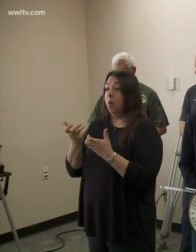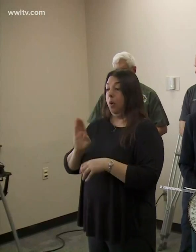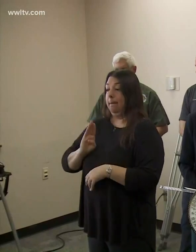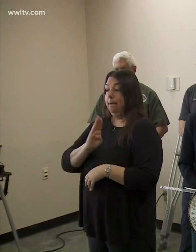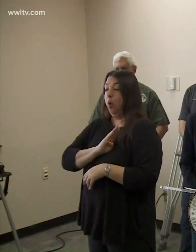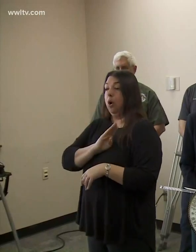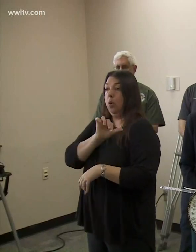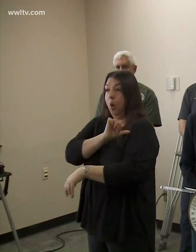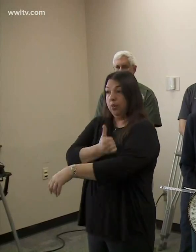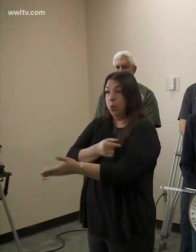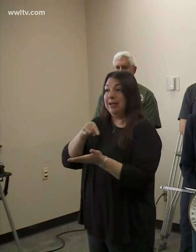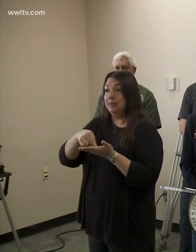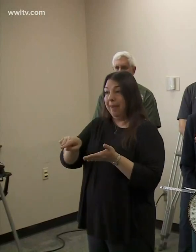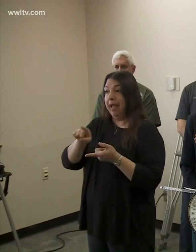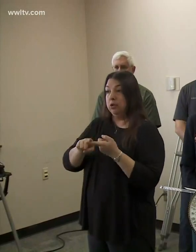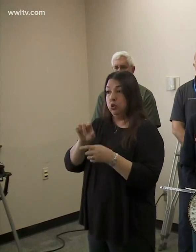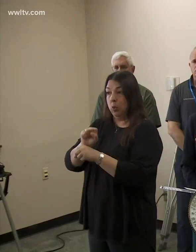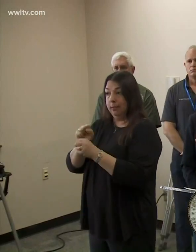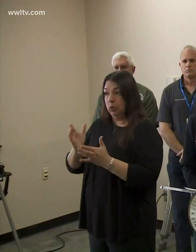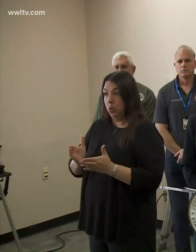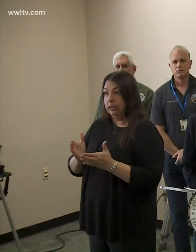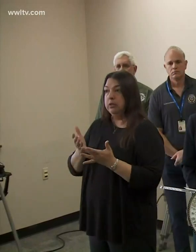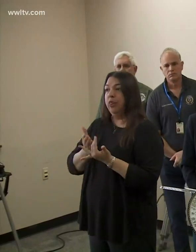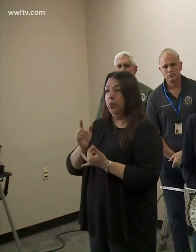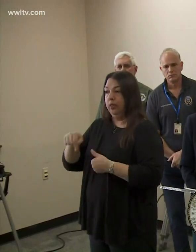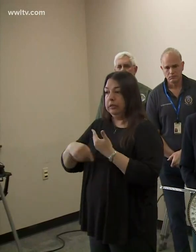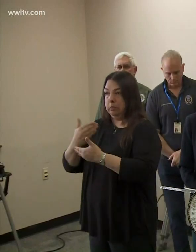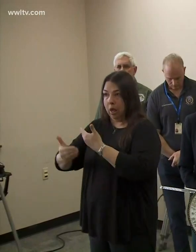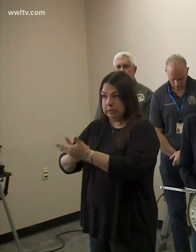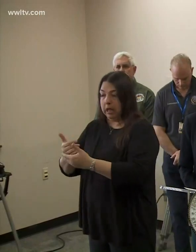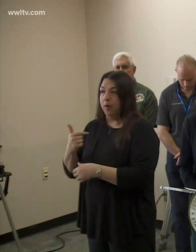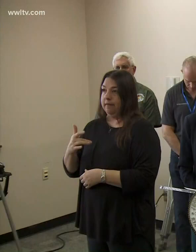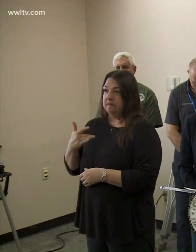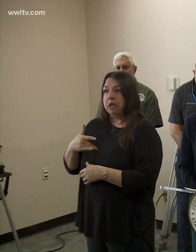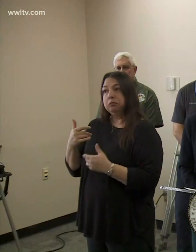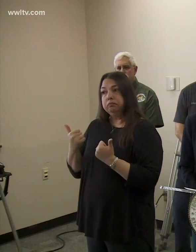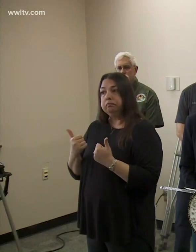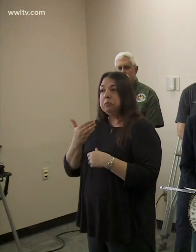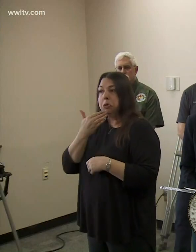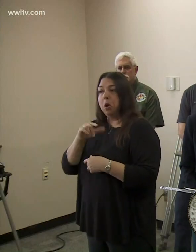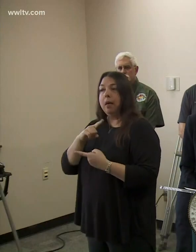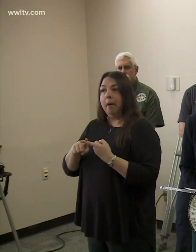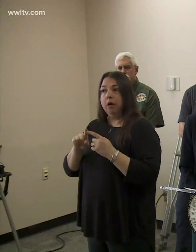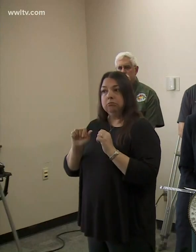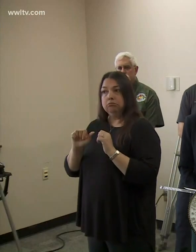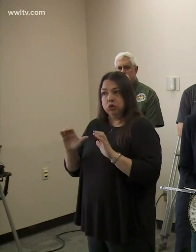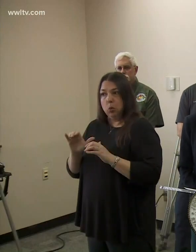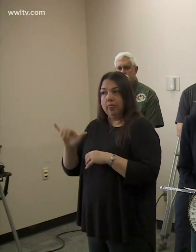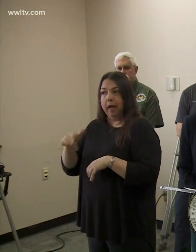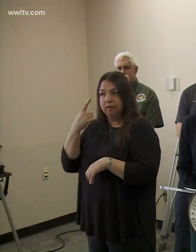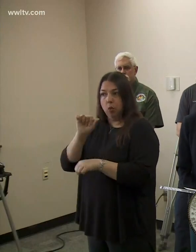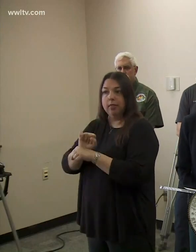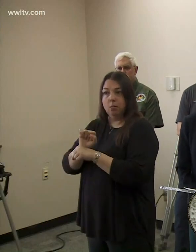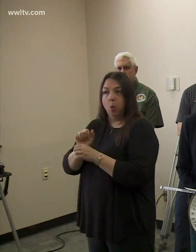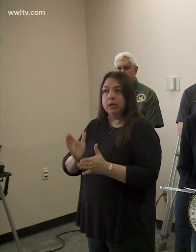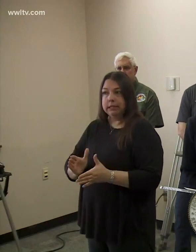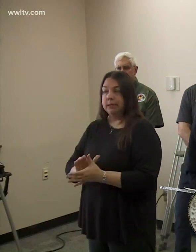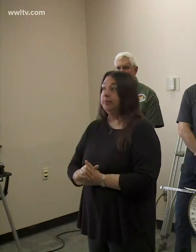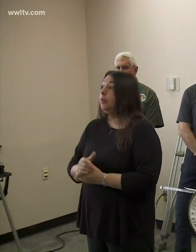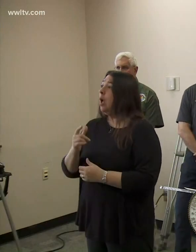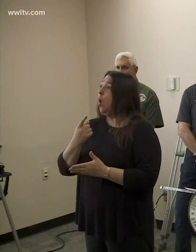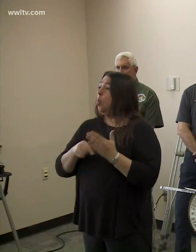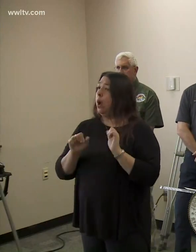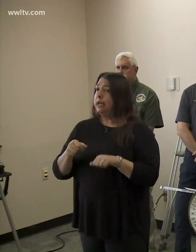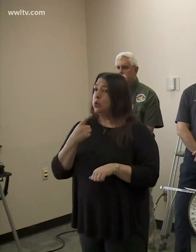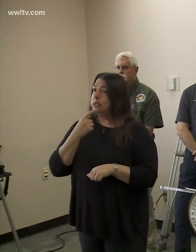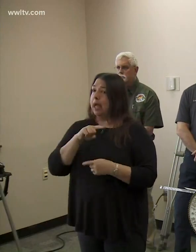pay for our employees as we move through this process. Uh, and so we feel really good about still being able to do that for our employees. What